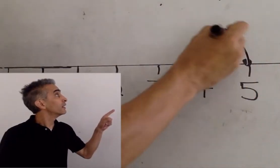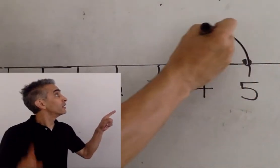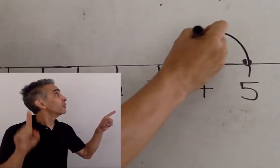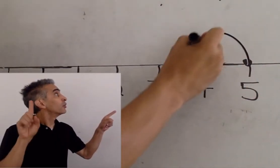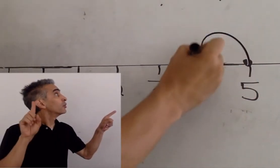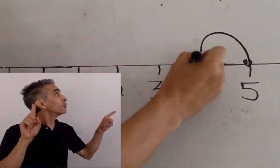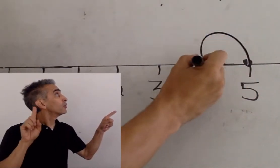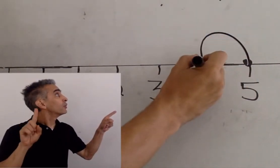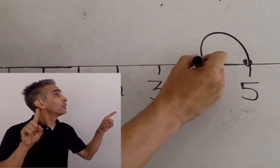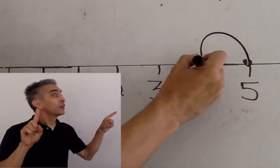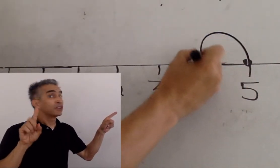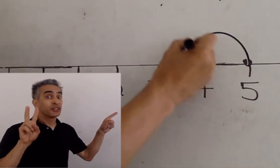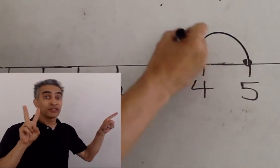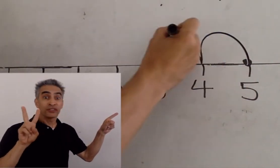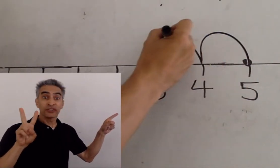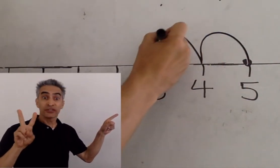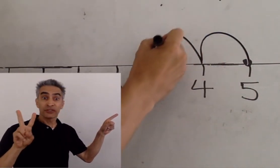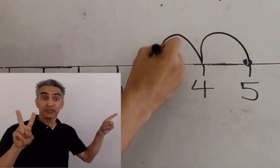1, 2.